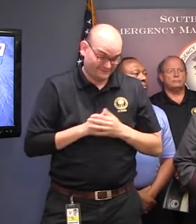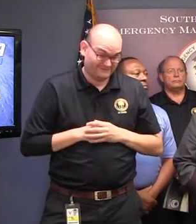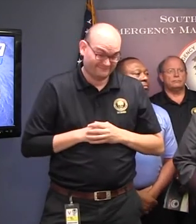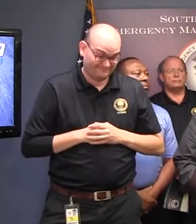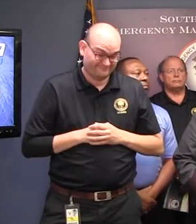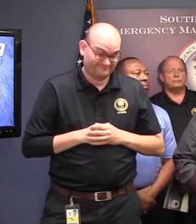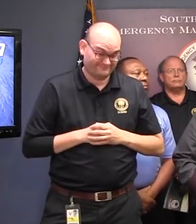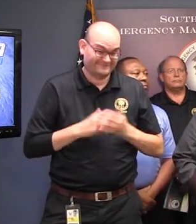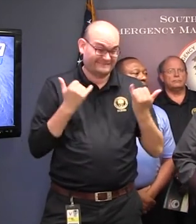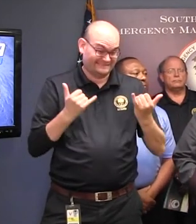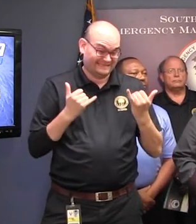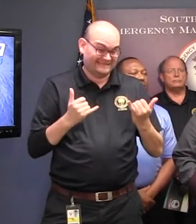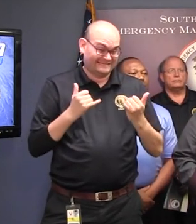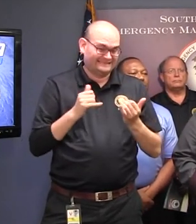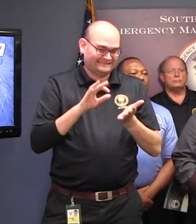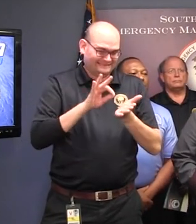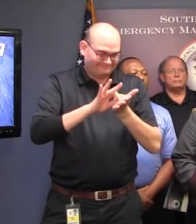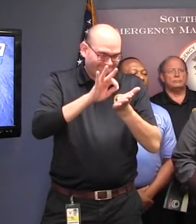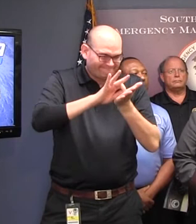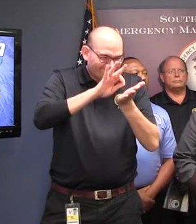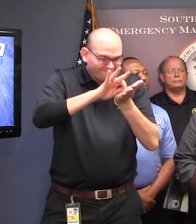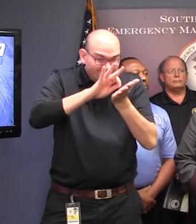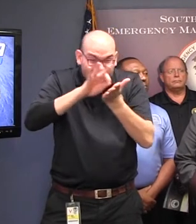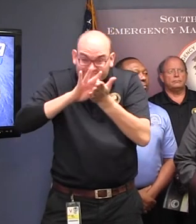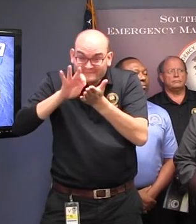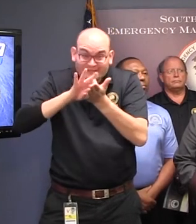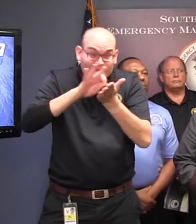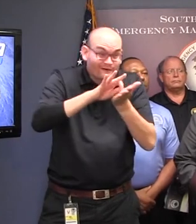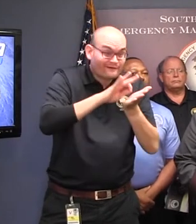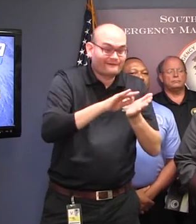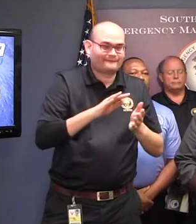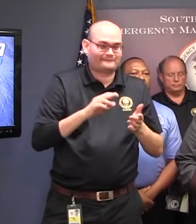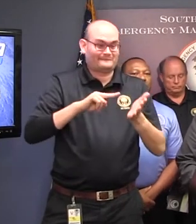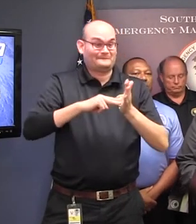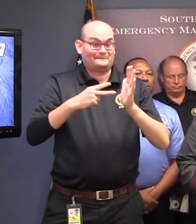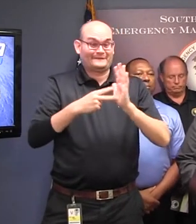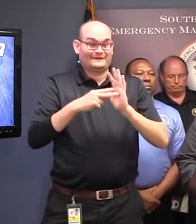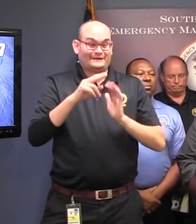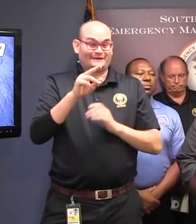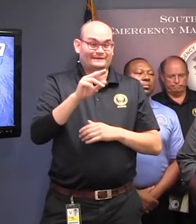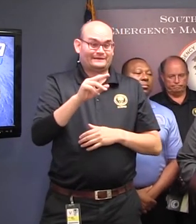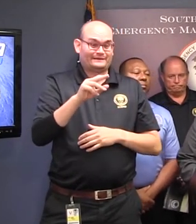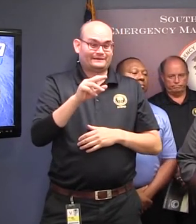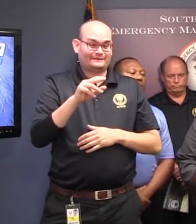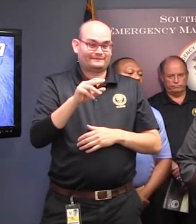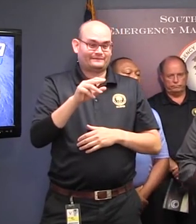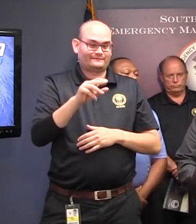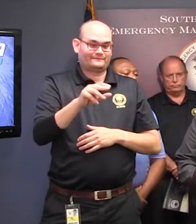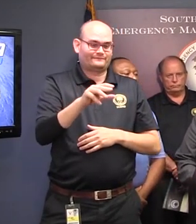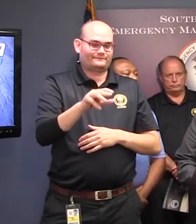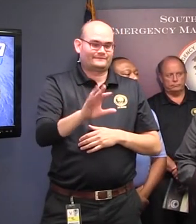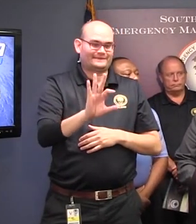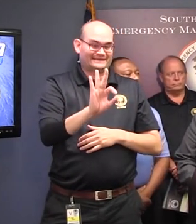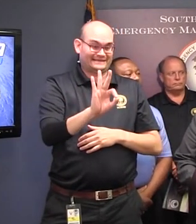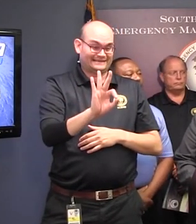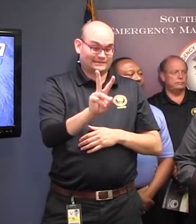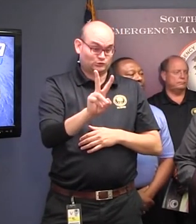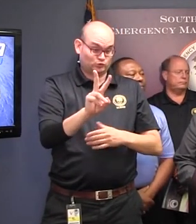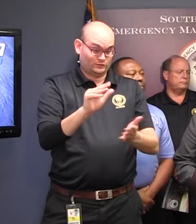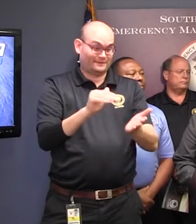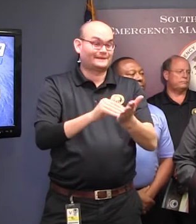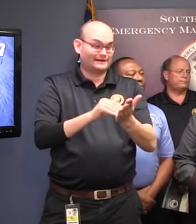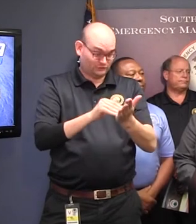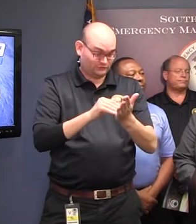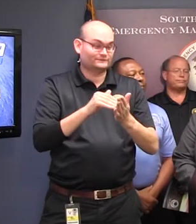So we're looking at more than 92,000 additional vehicles traveling across our interstates in South Carolina.